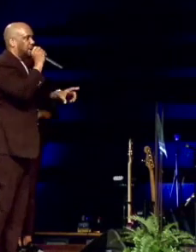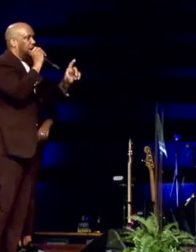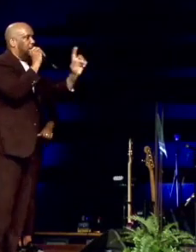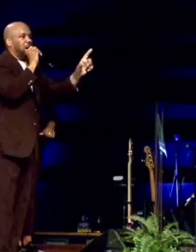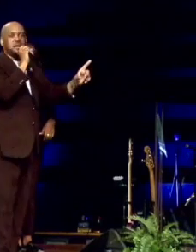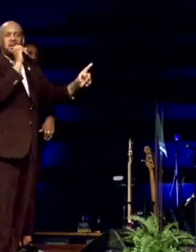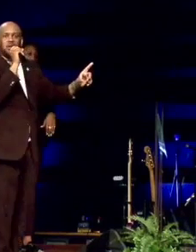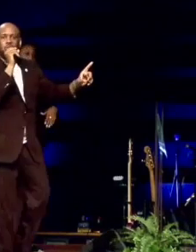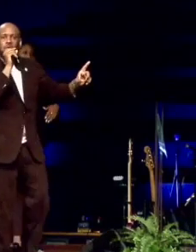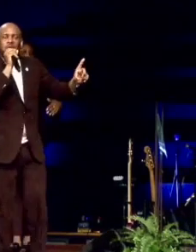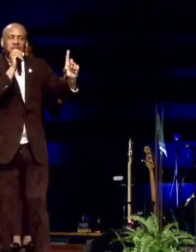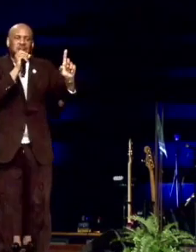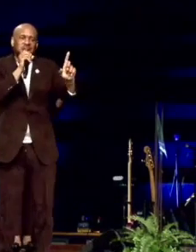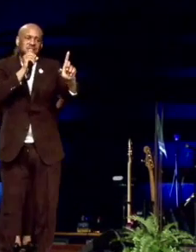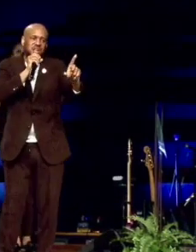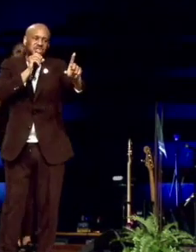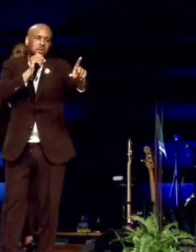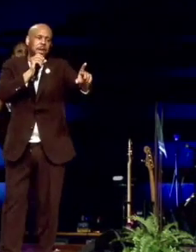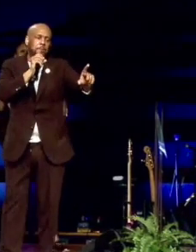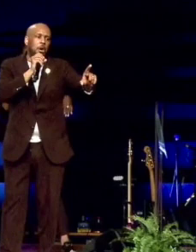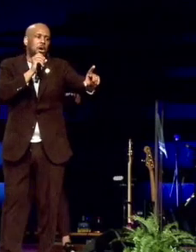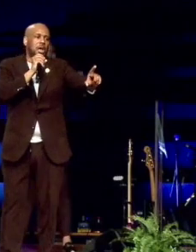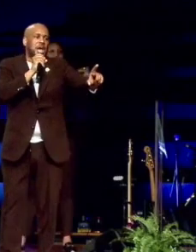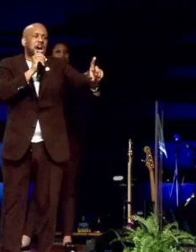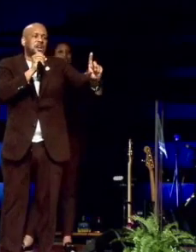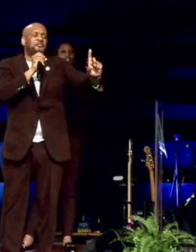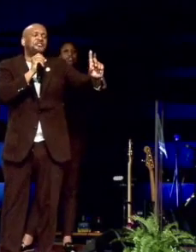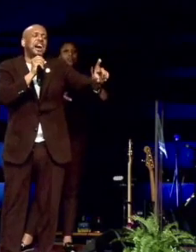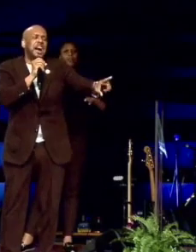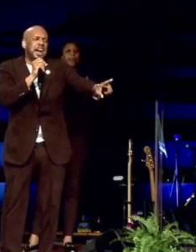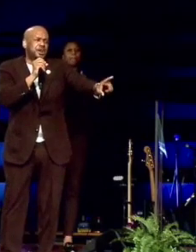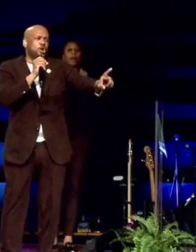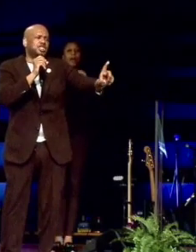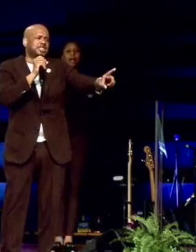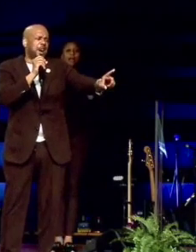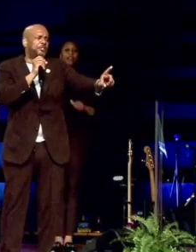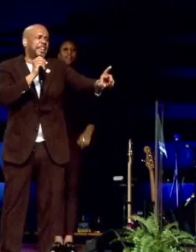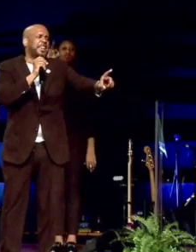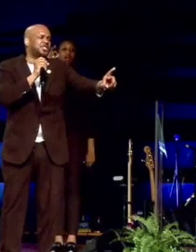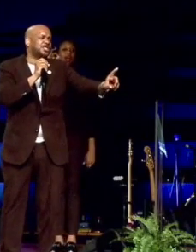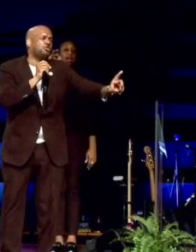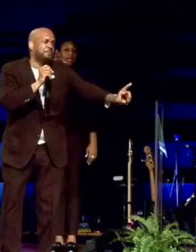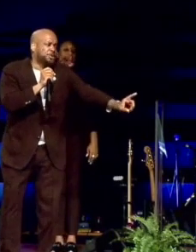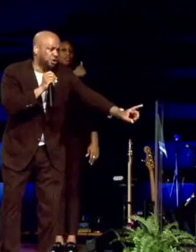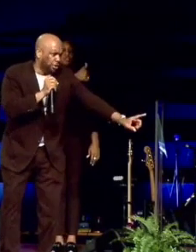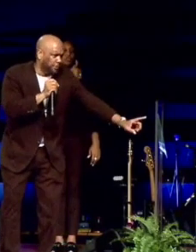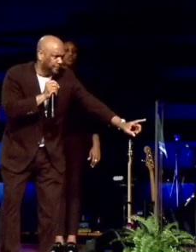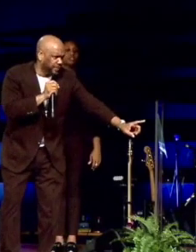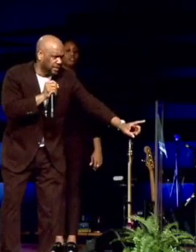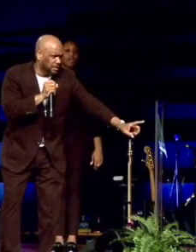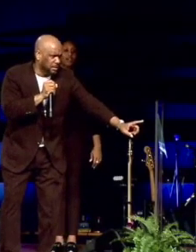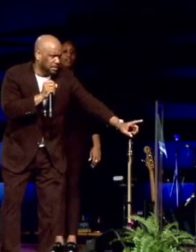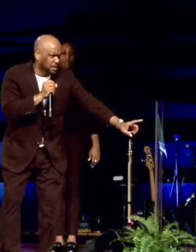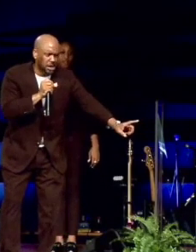said to me, and I'm out of here. He said, teach the people how to find yourself in scripture.